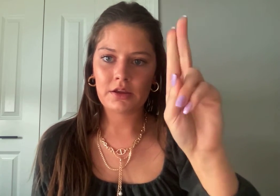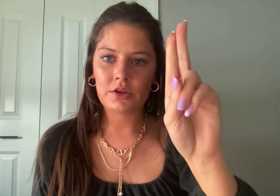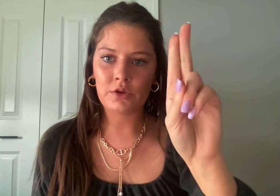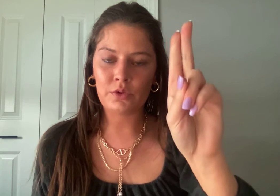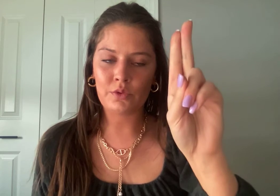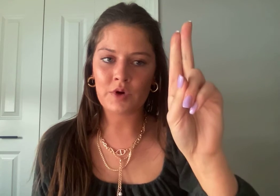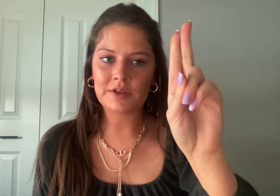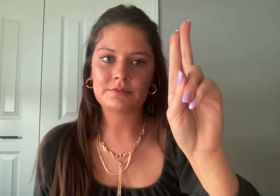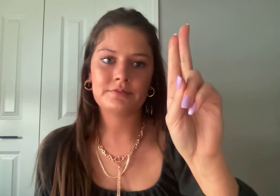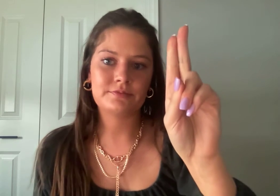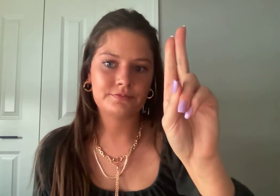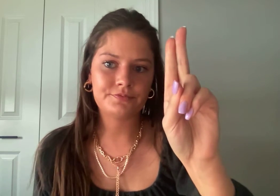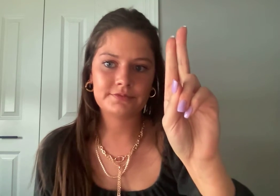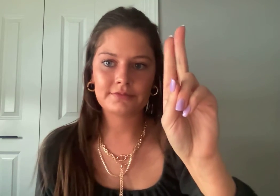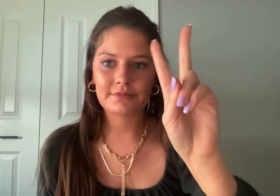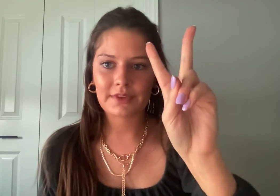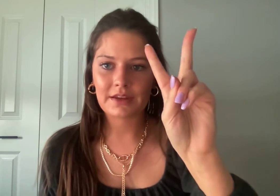U V